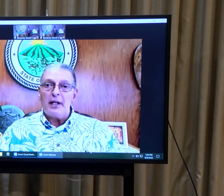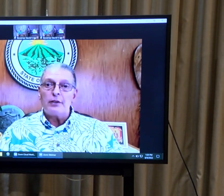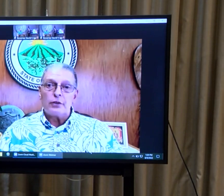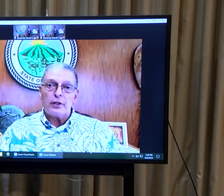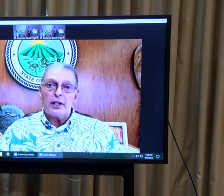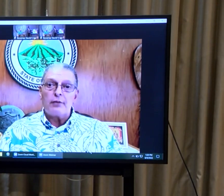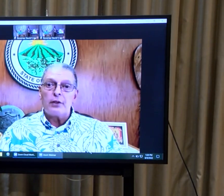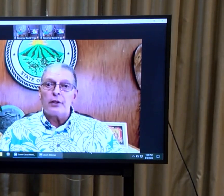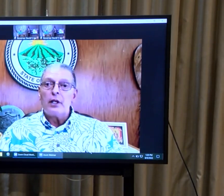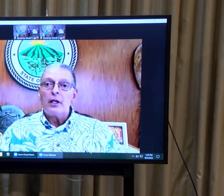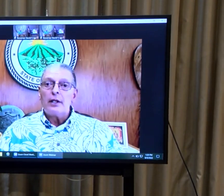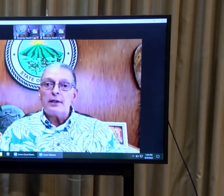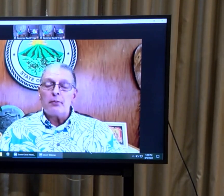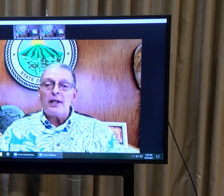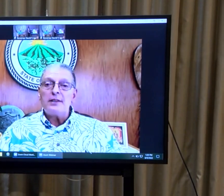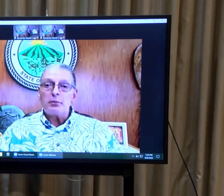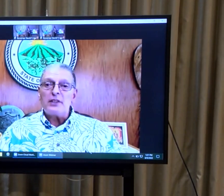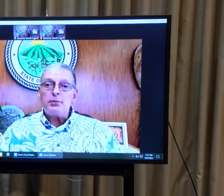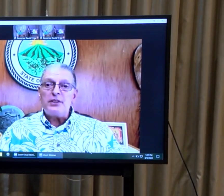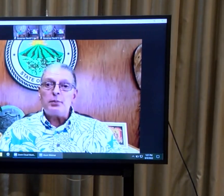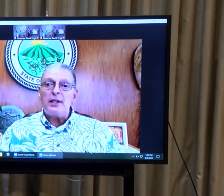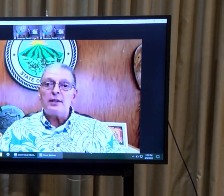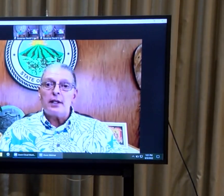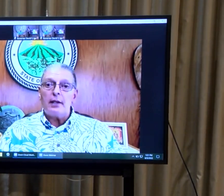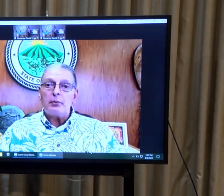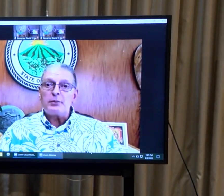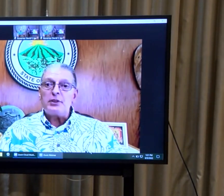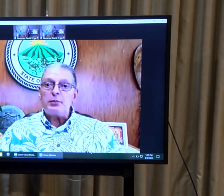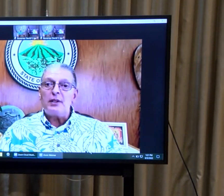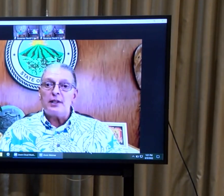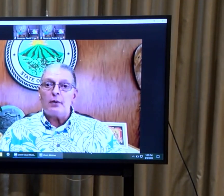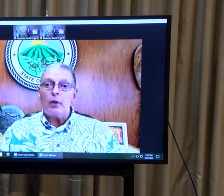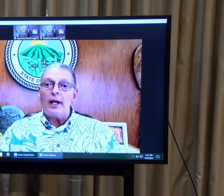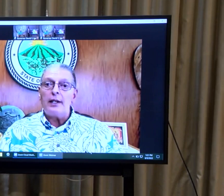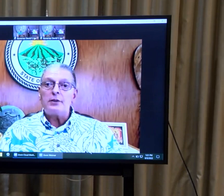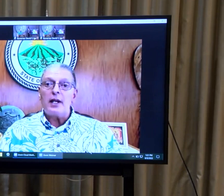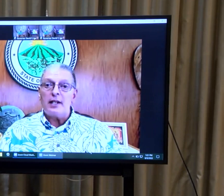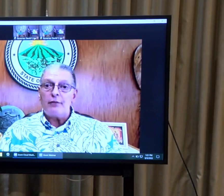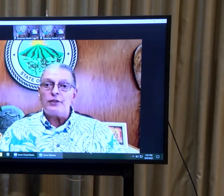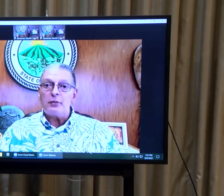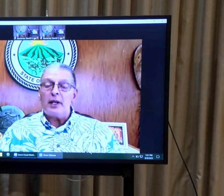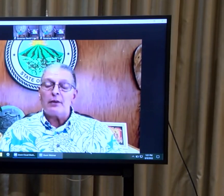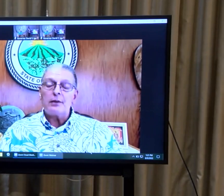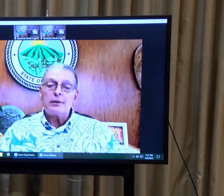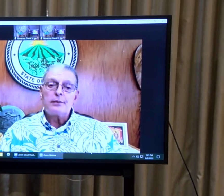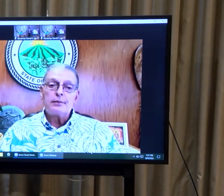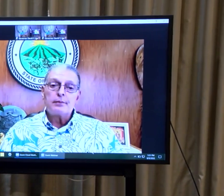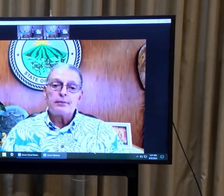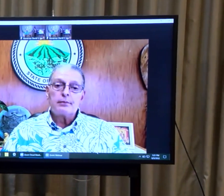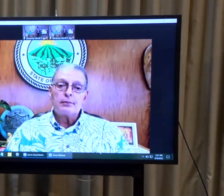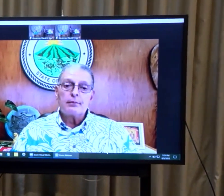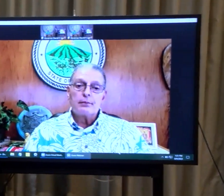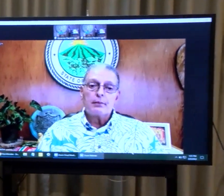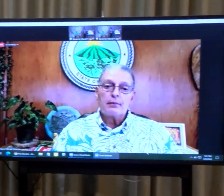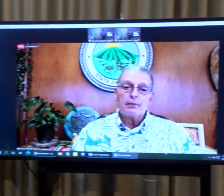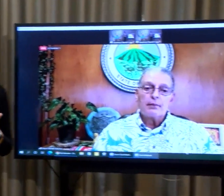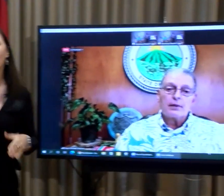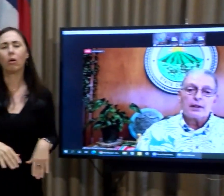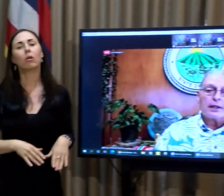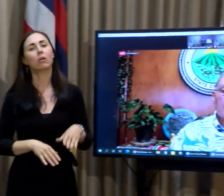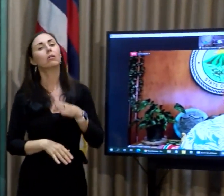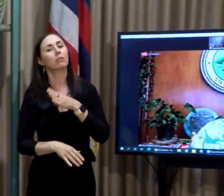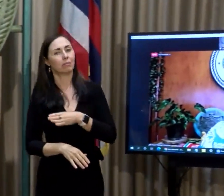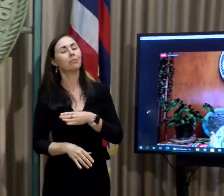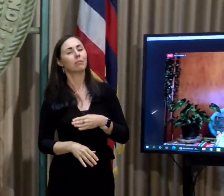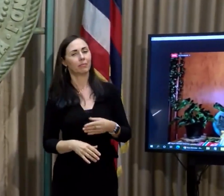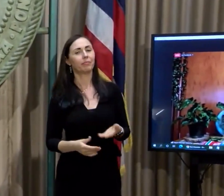just the mayors or the governor. The money is must be spent and must be spent in a wise and efficient manner. Yes, and I don't